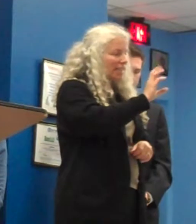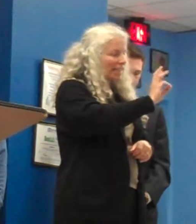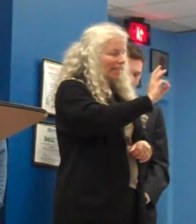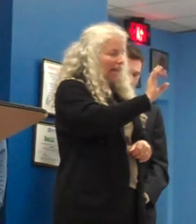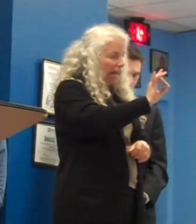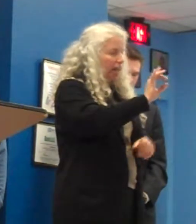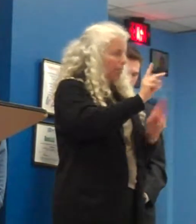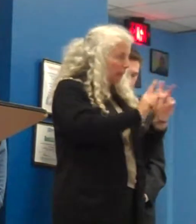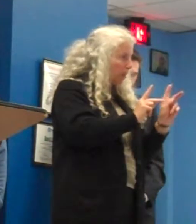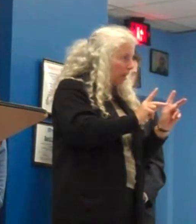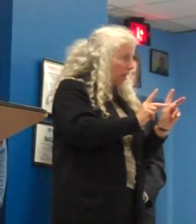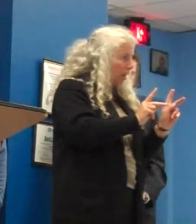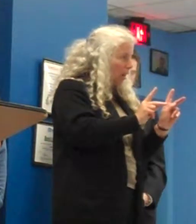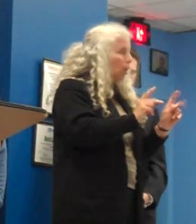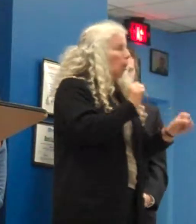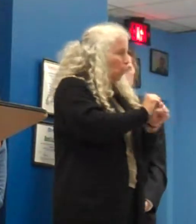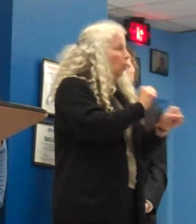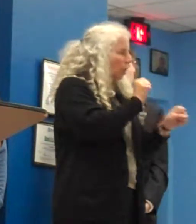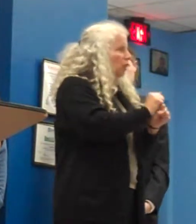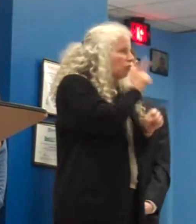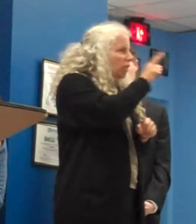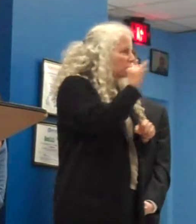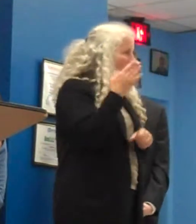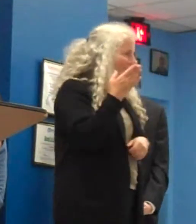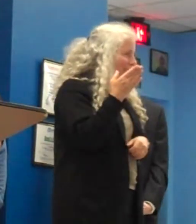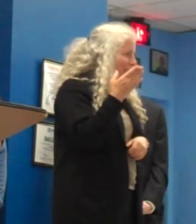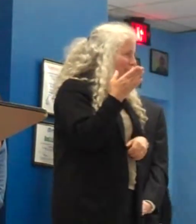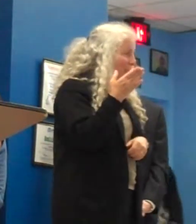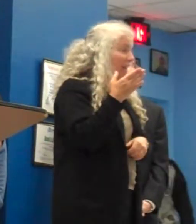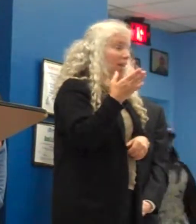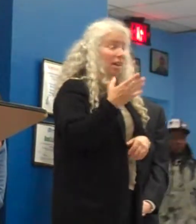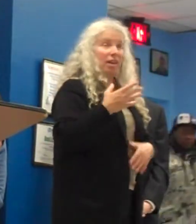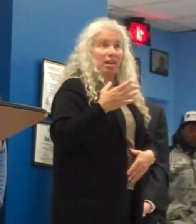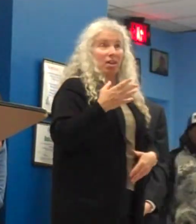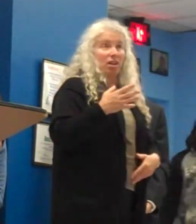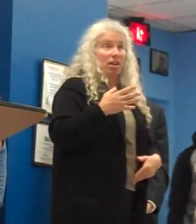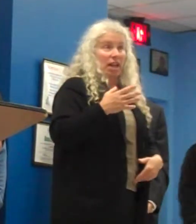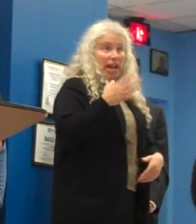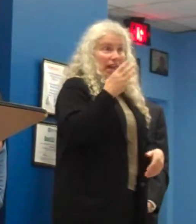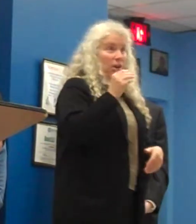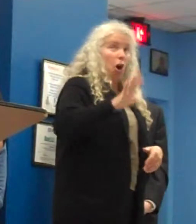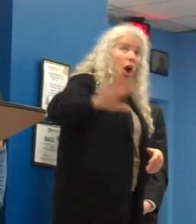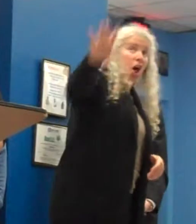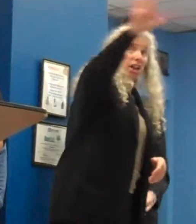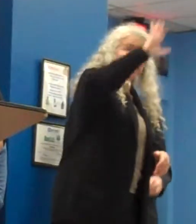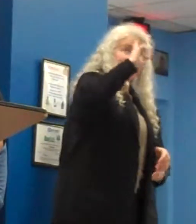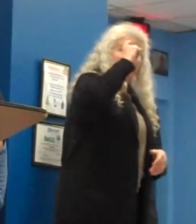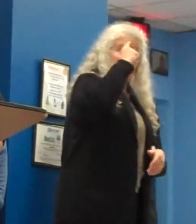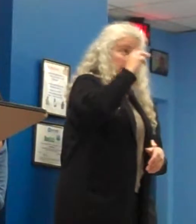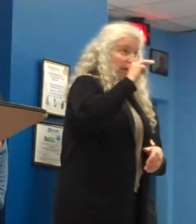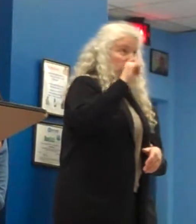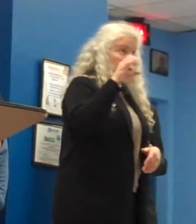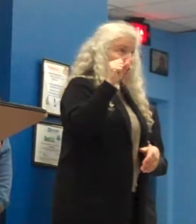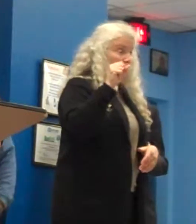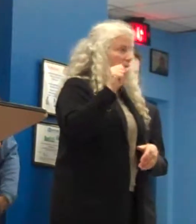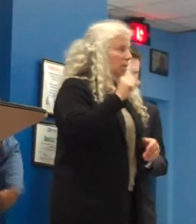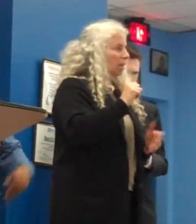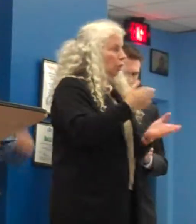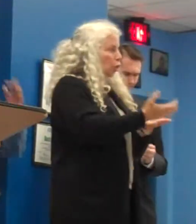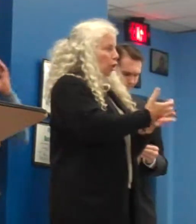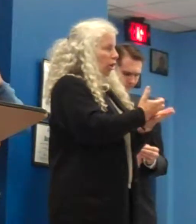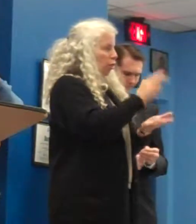Lighthouse members worked competitively and over part of the total statewide clubhouse members earned $13